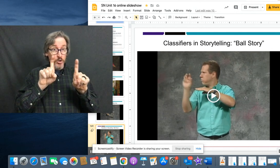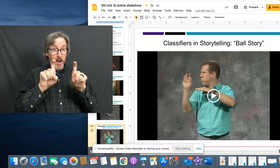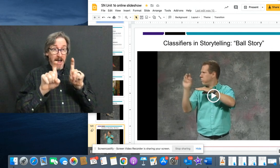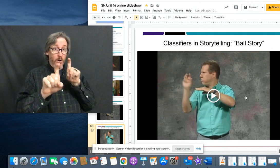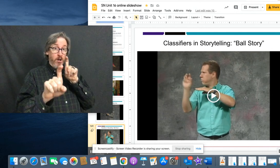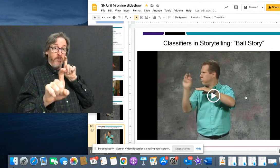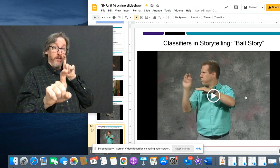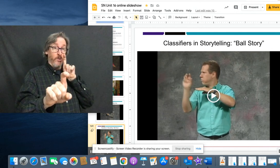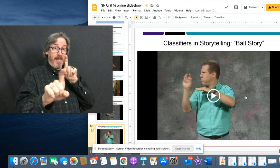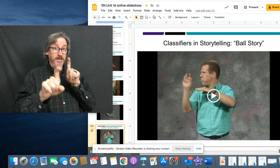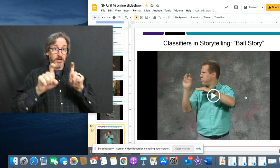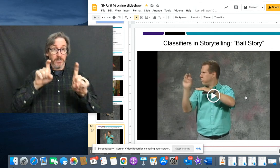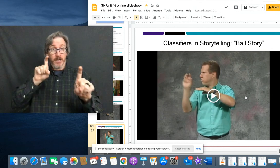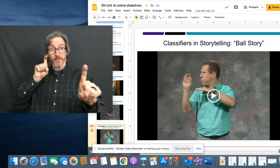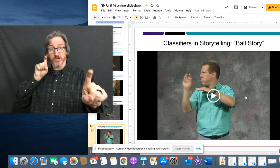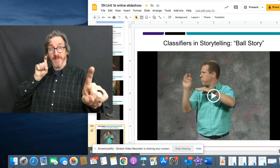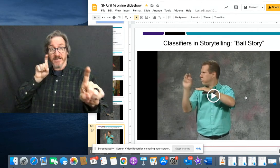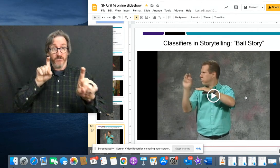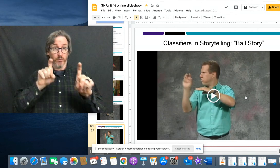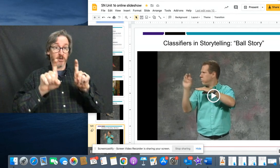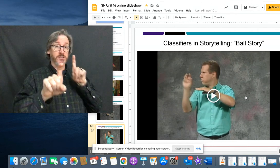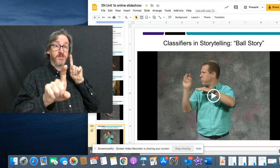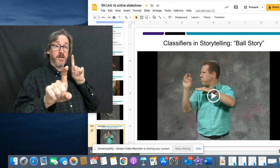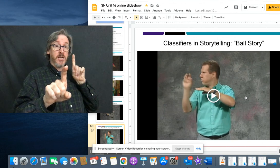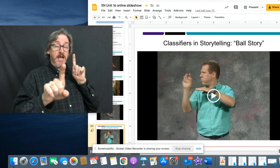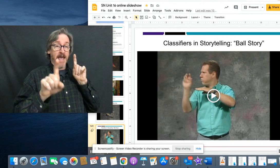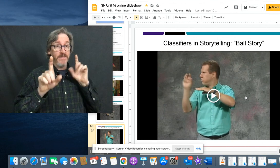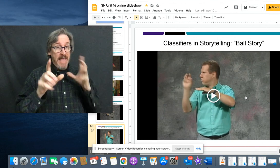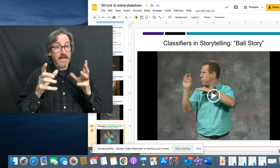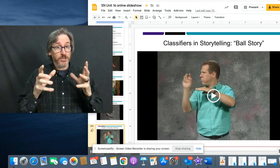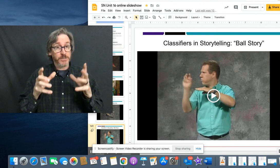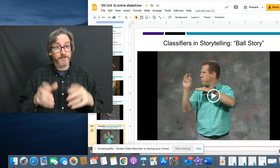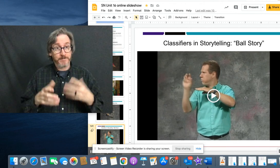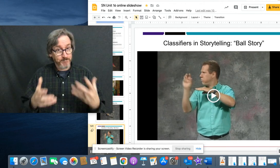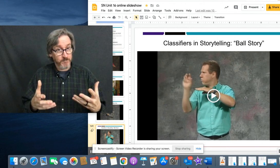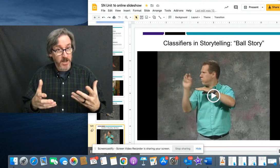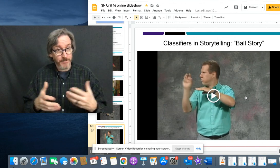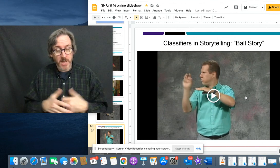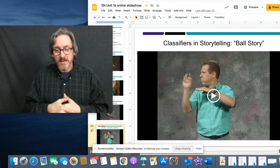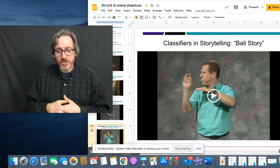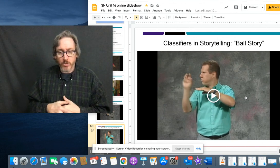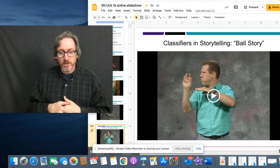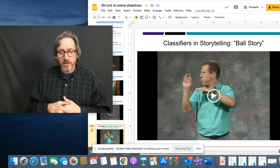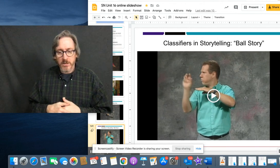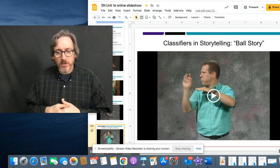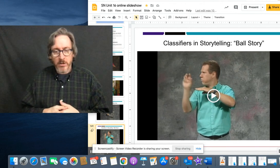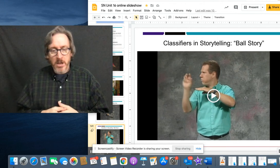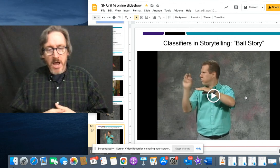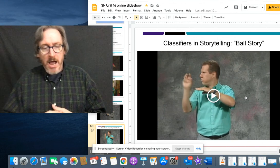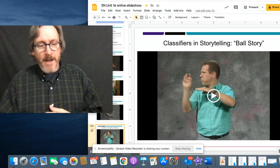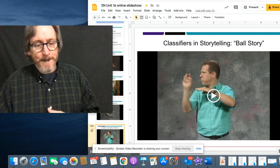you know how location and perspective works, and the actions, okay? So